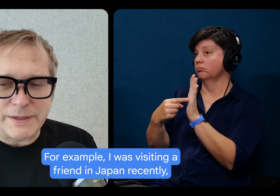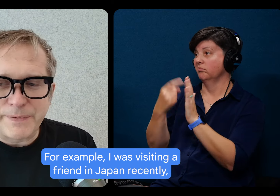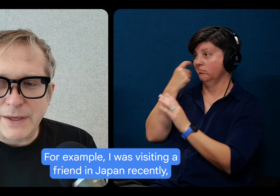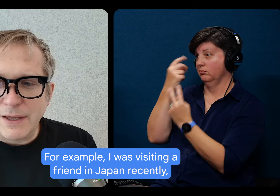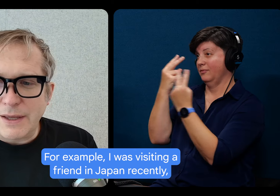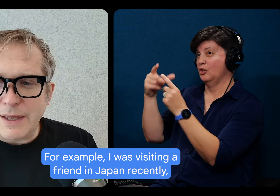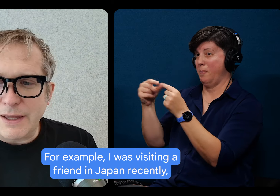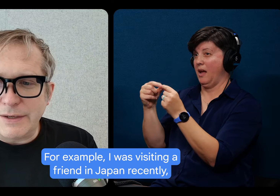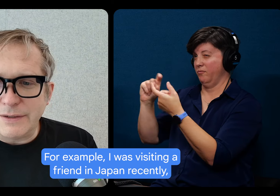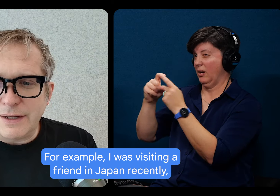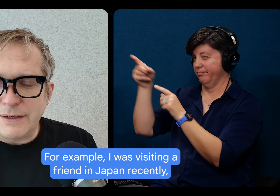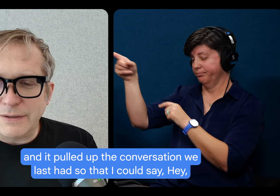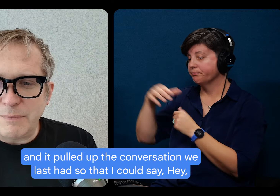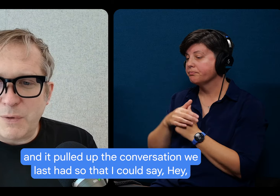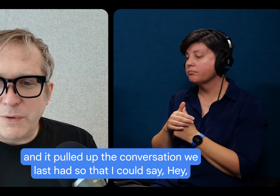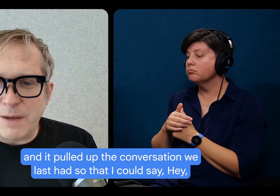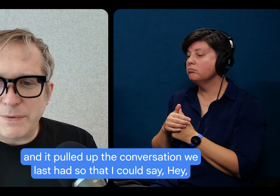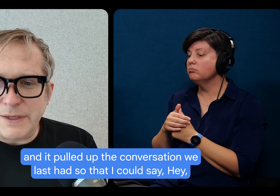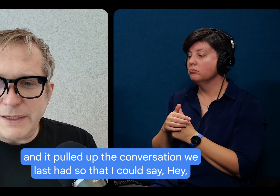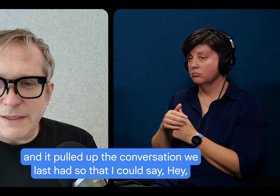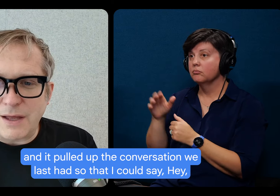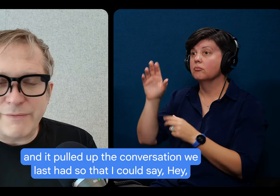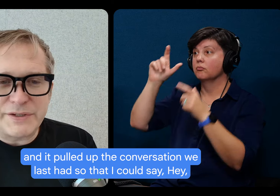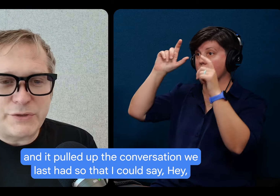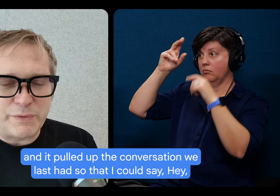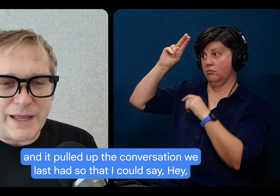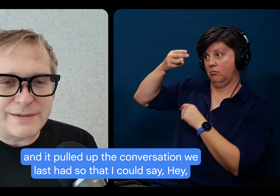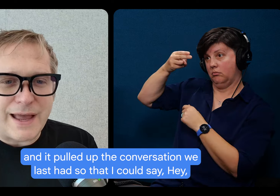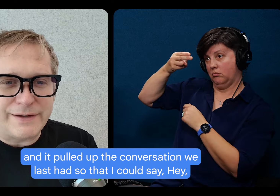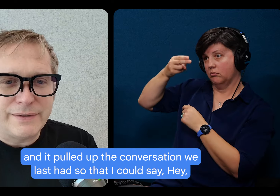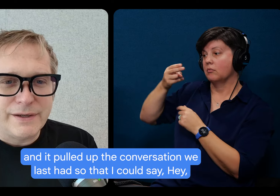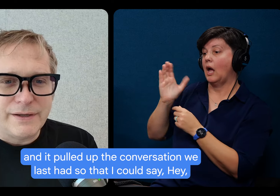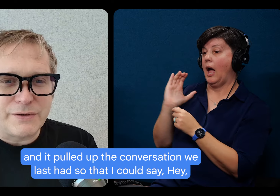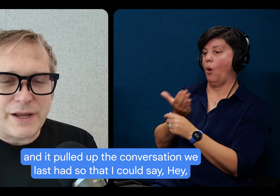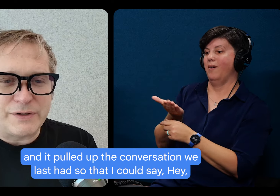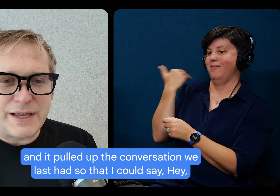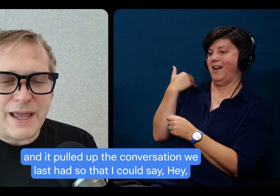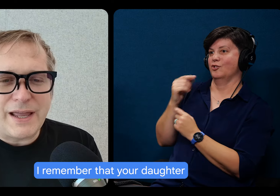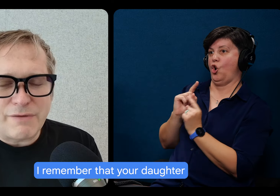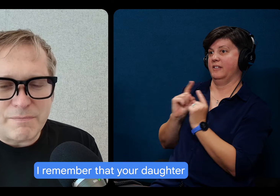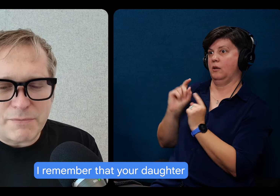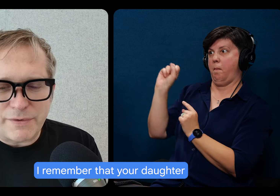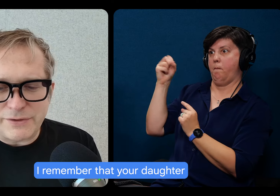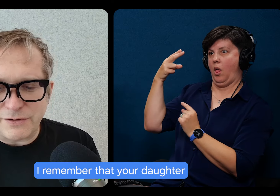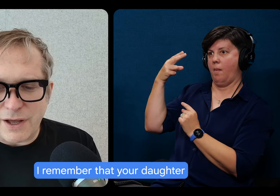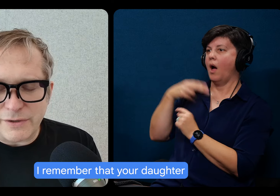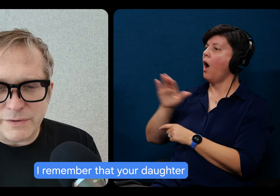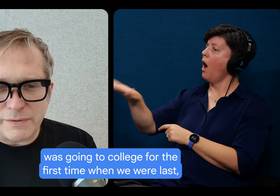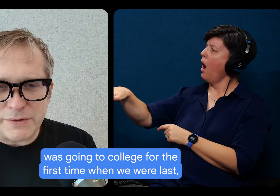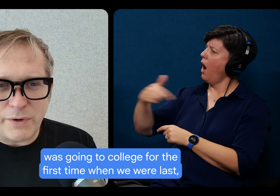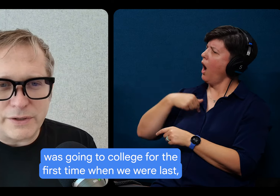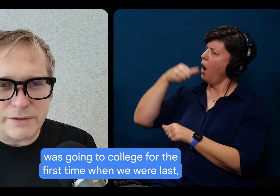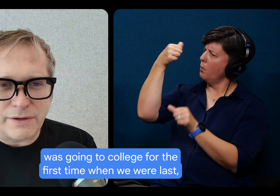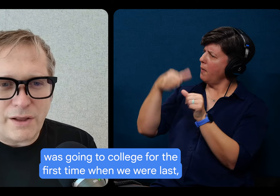recently and it pulled up the conversation we last had so that I could say, hey, I remember that your daughter